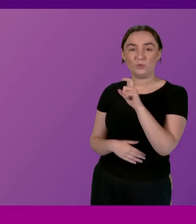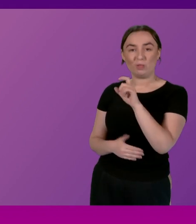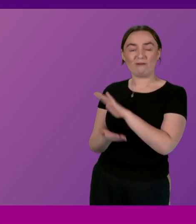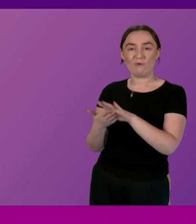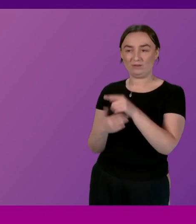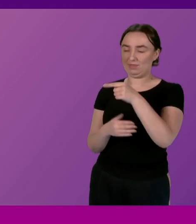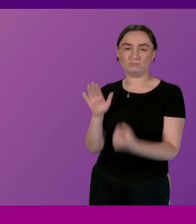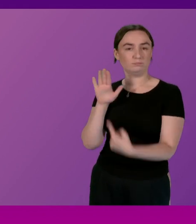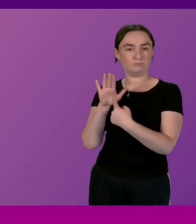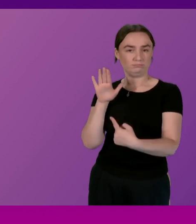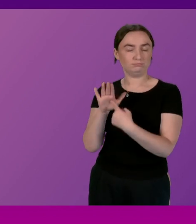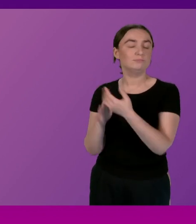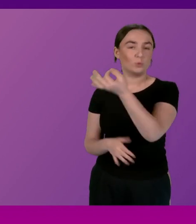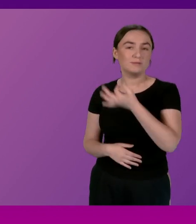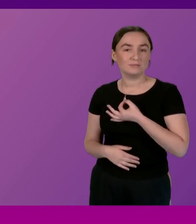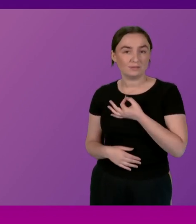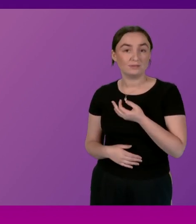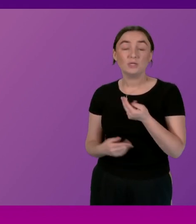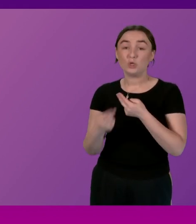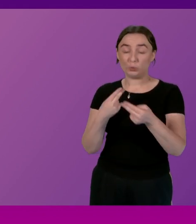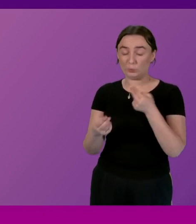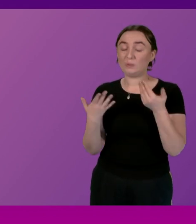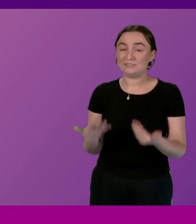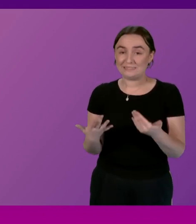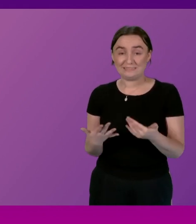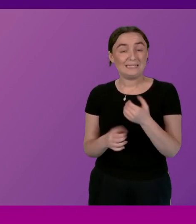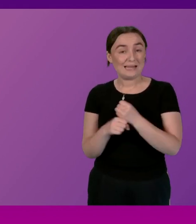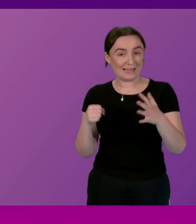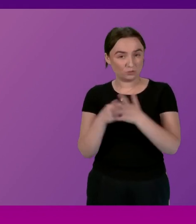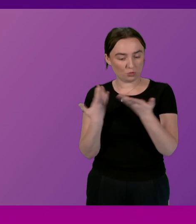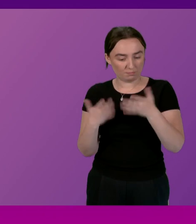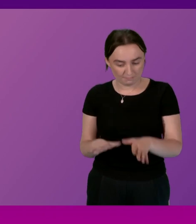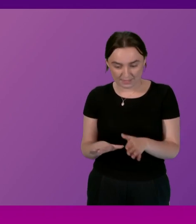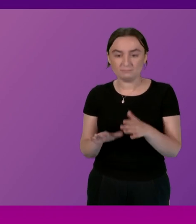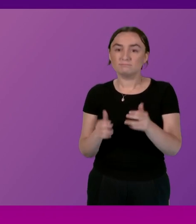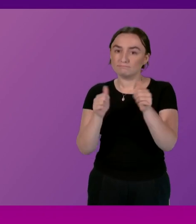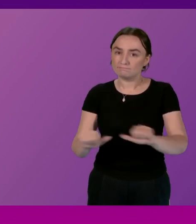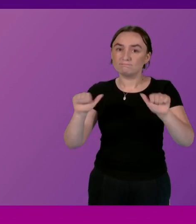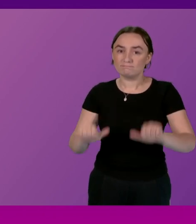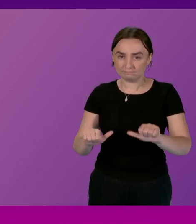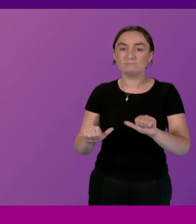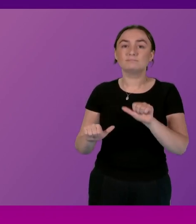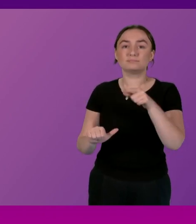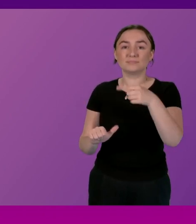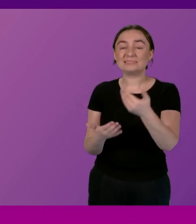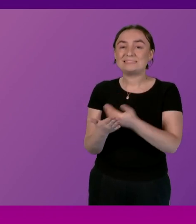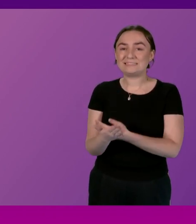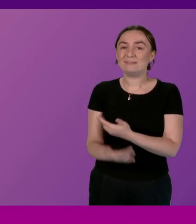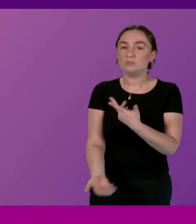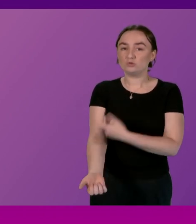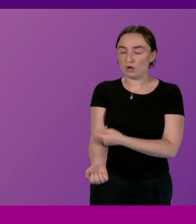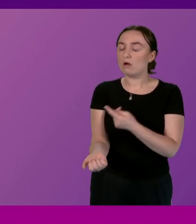question I've seen the news today that Glasgow has approved a safer drug consumption facility